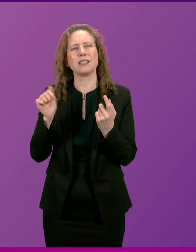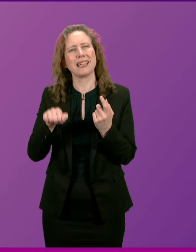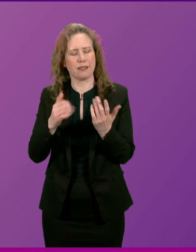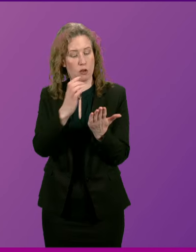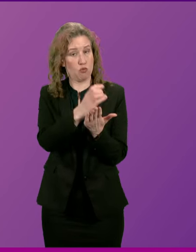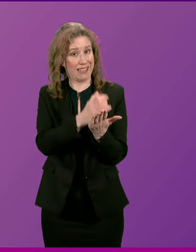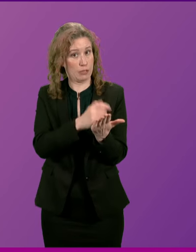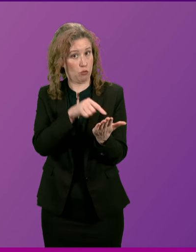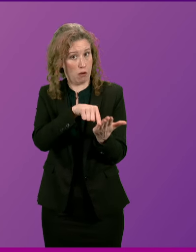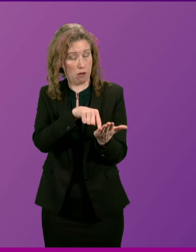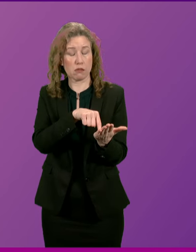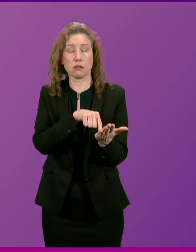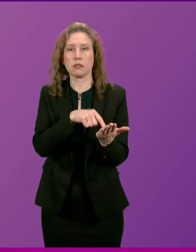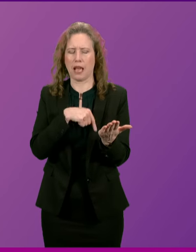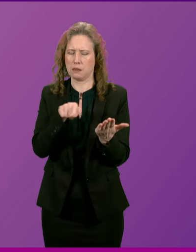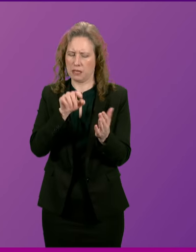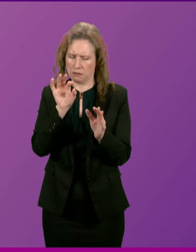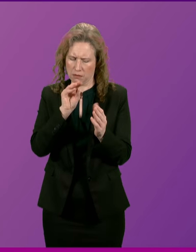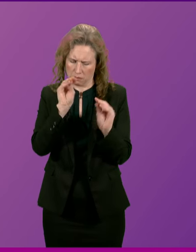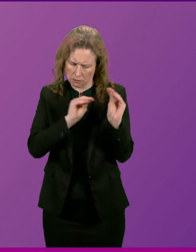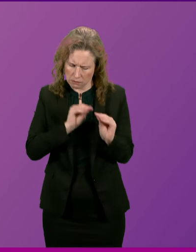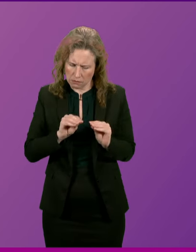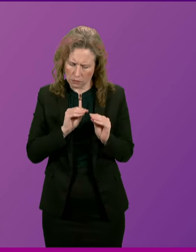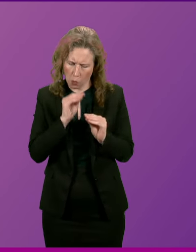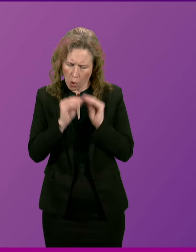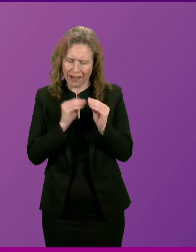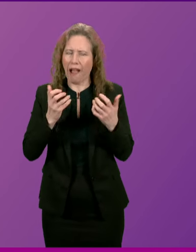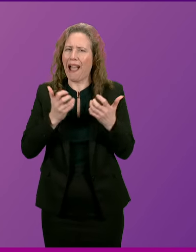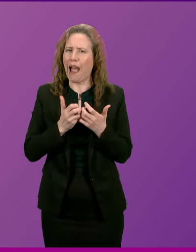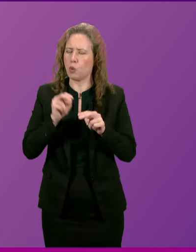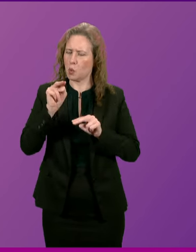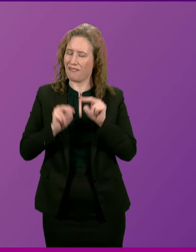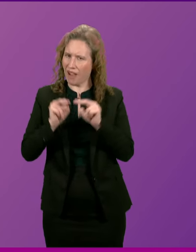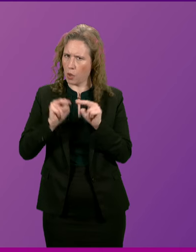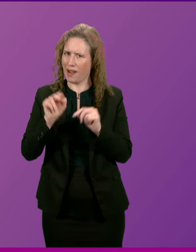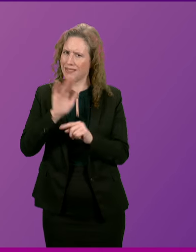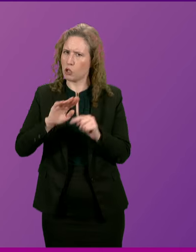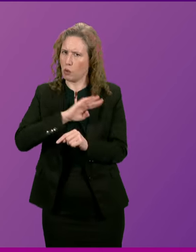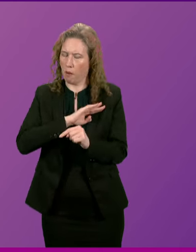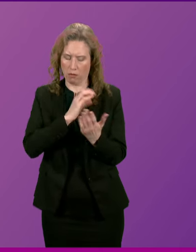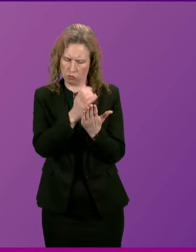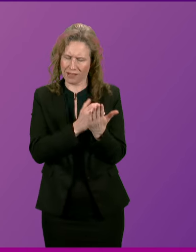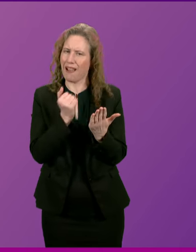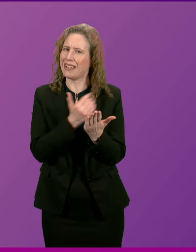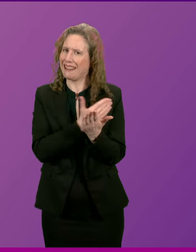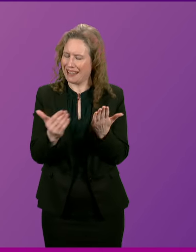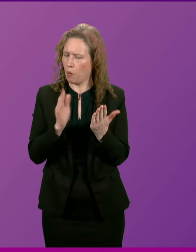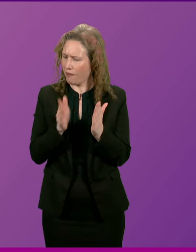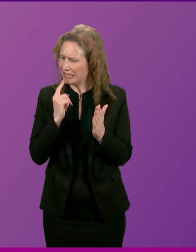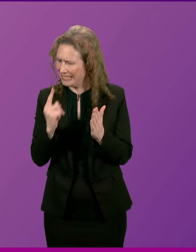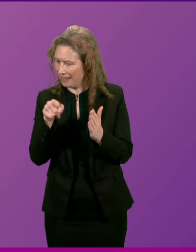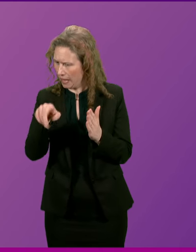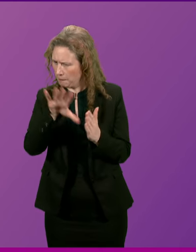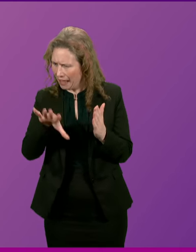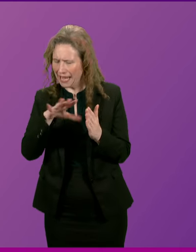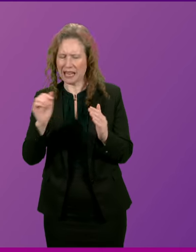that has been finalised for evaluating the national parks is quite clear. It's on outstanding national importance,